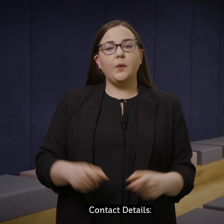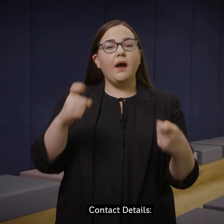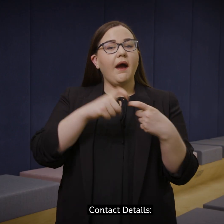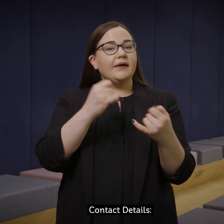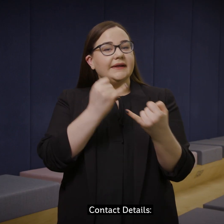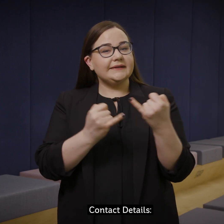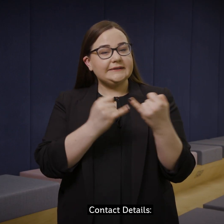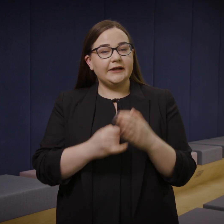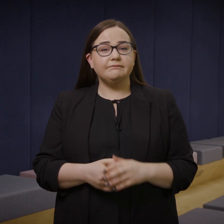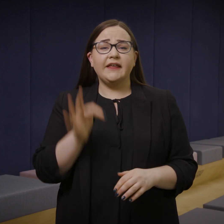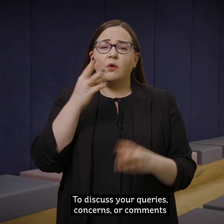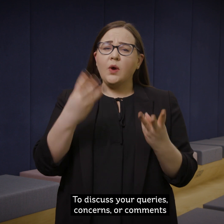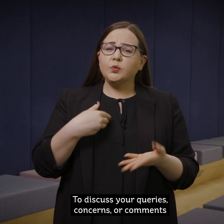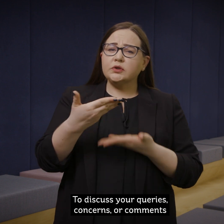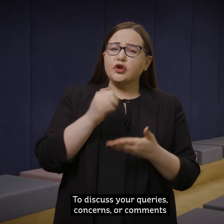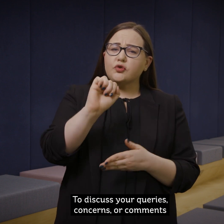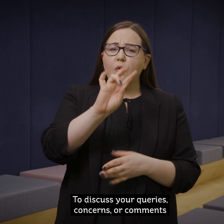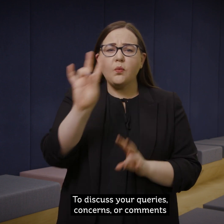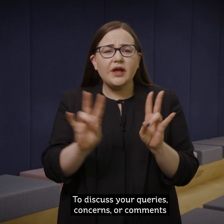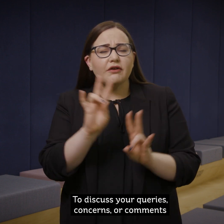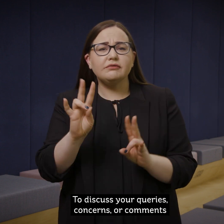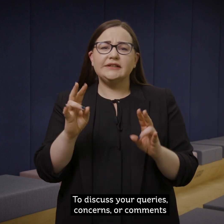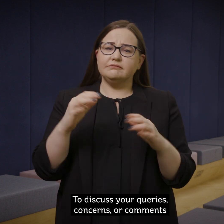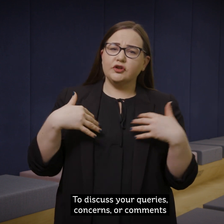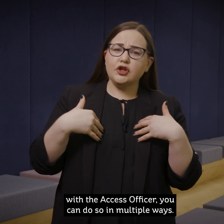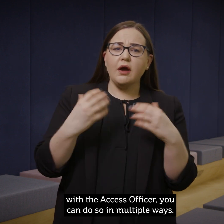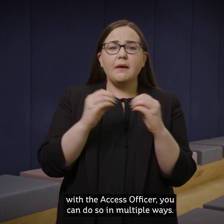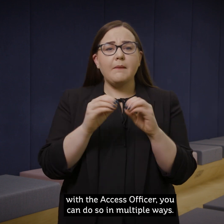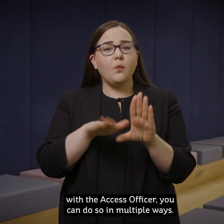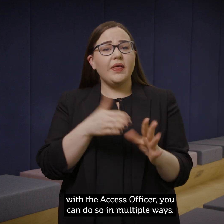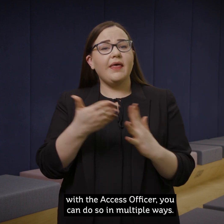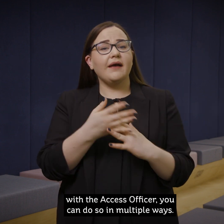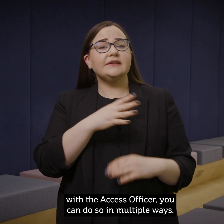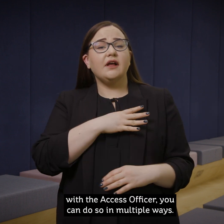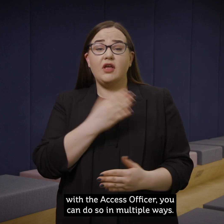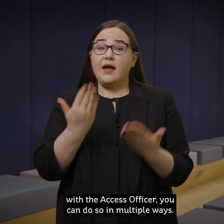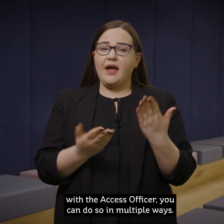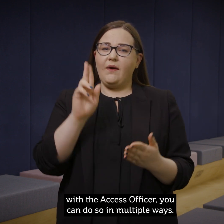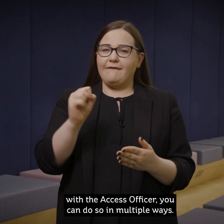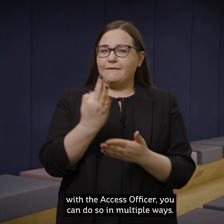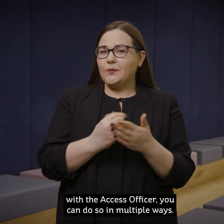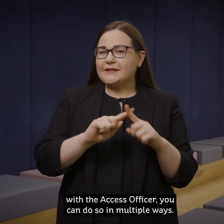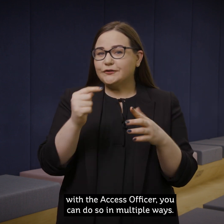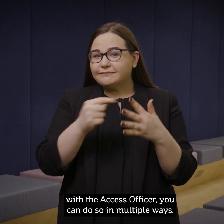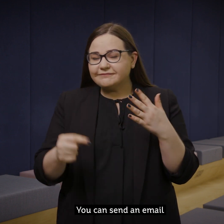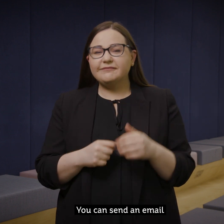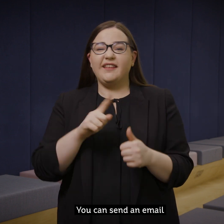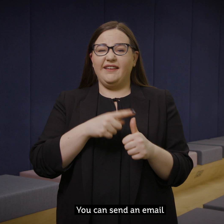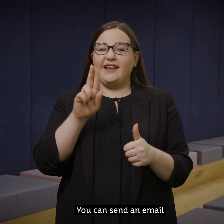Contact Details To discuss your queries, concerns or comments with the Access Officer, you can do so in multiple ways. You can send an email